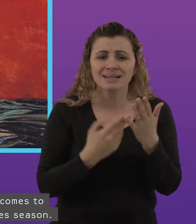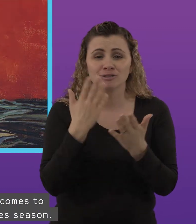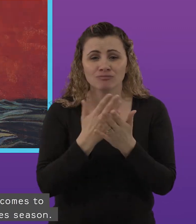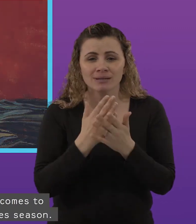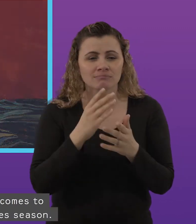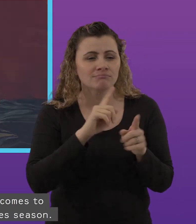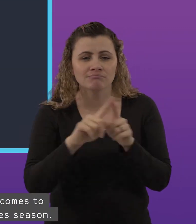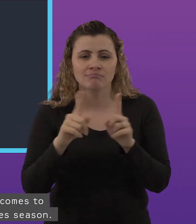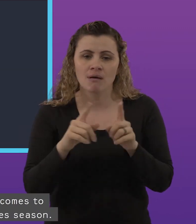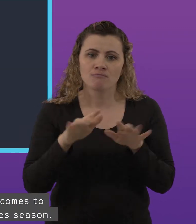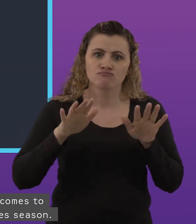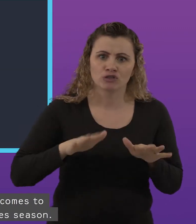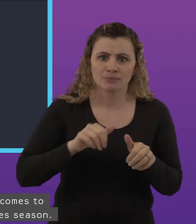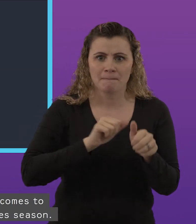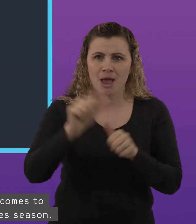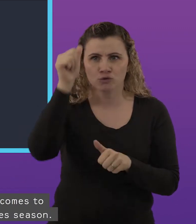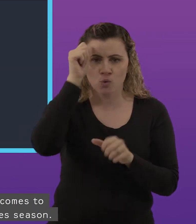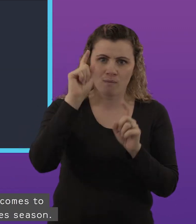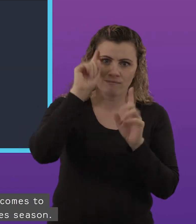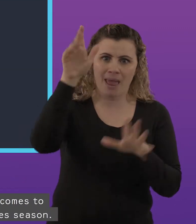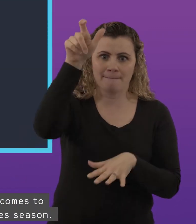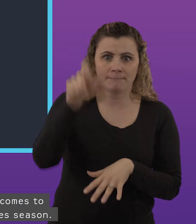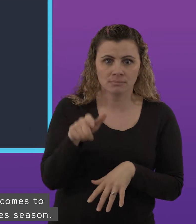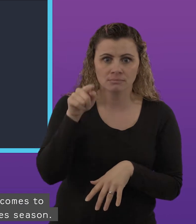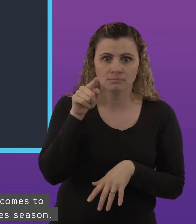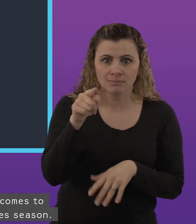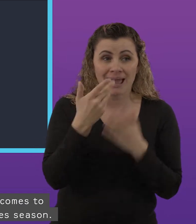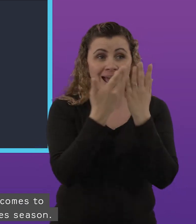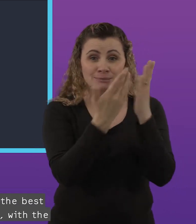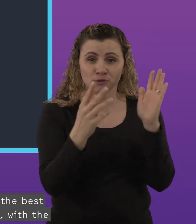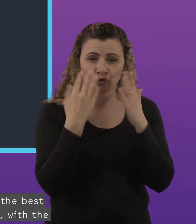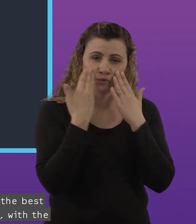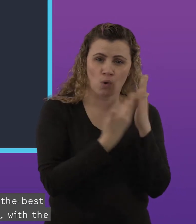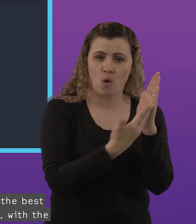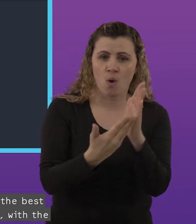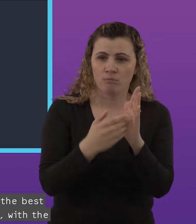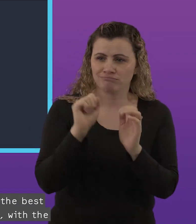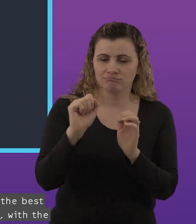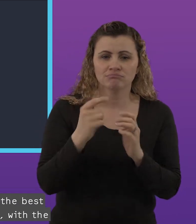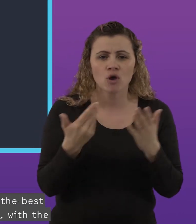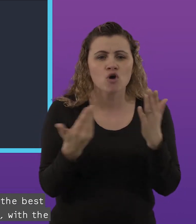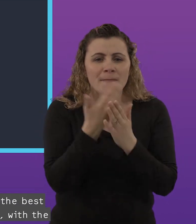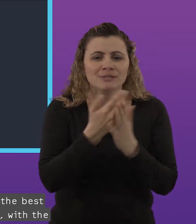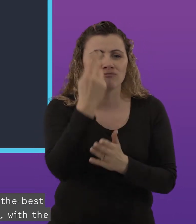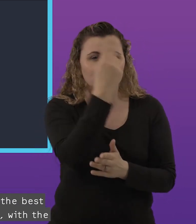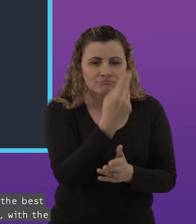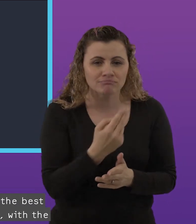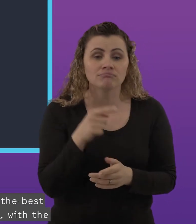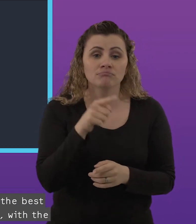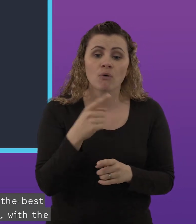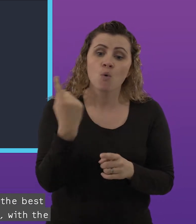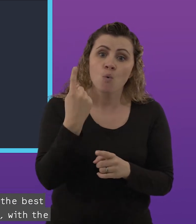competition in the world, comes to Hull during our Roots & Roots season. The exhibition represents the best in contemporary